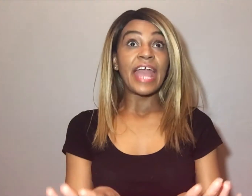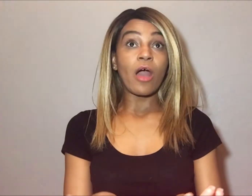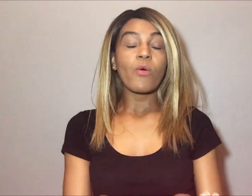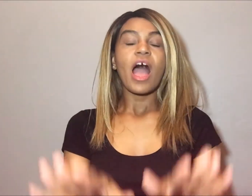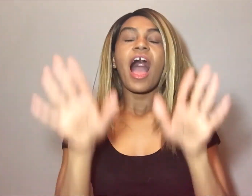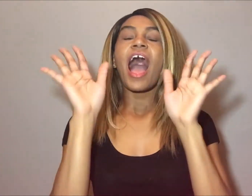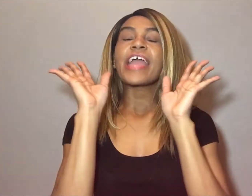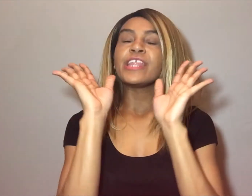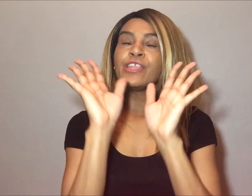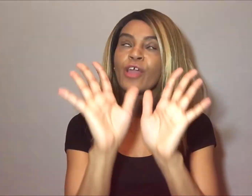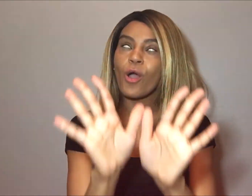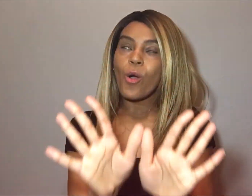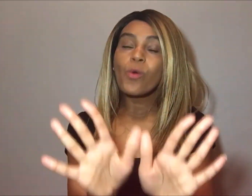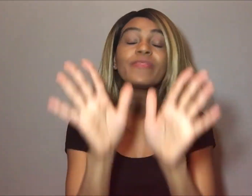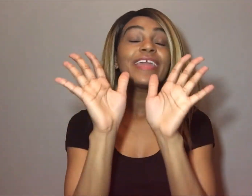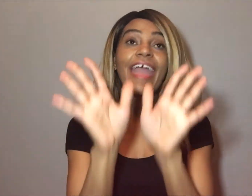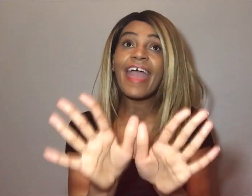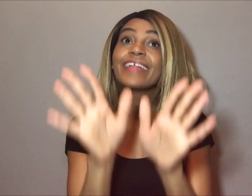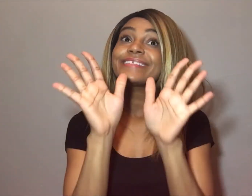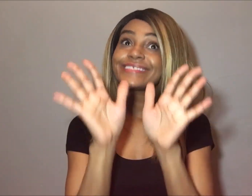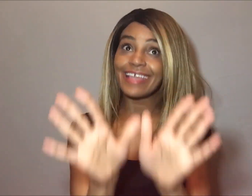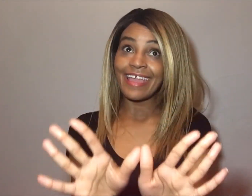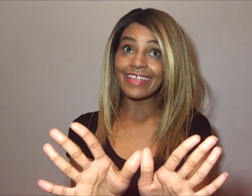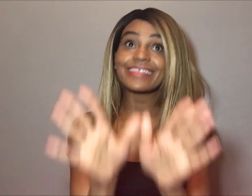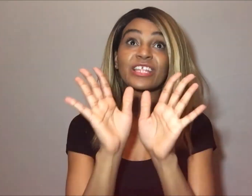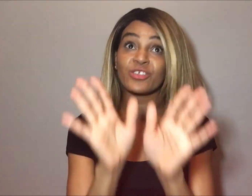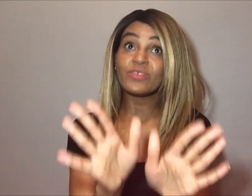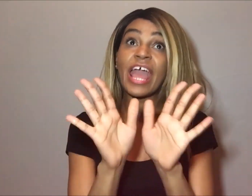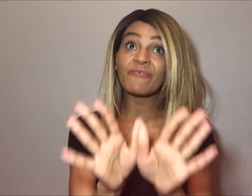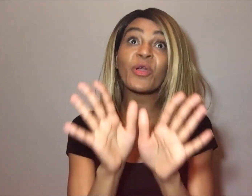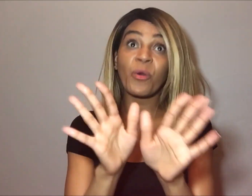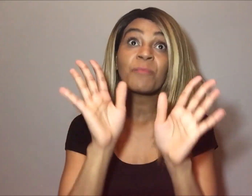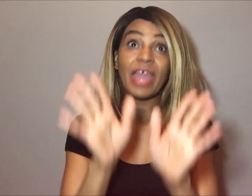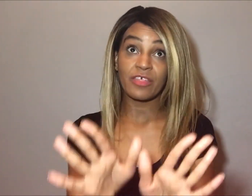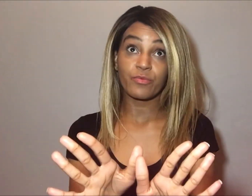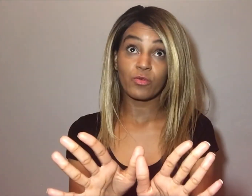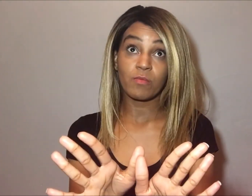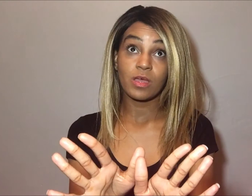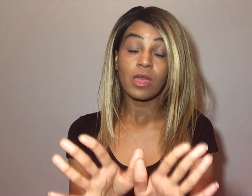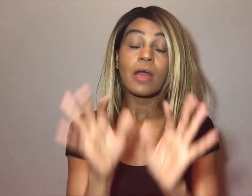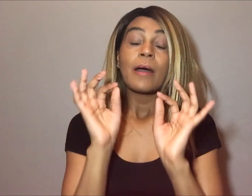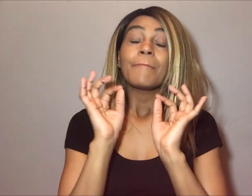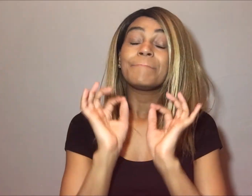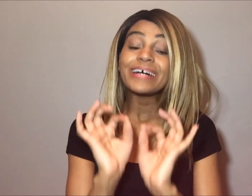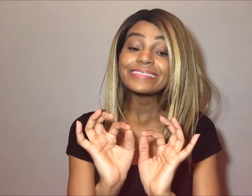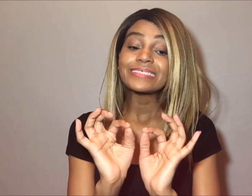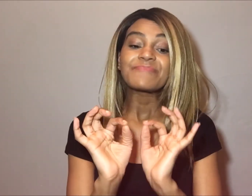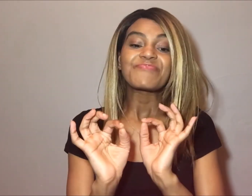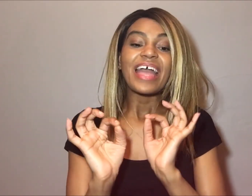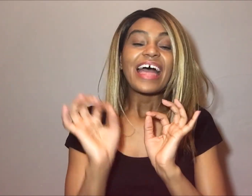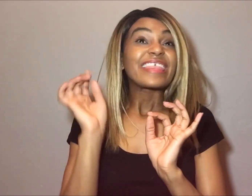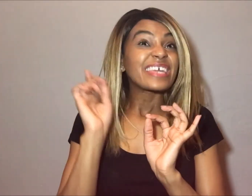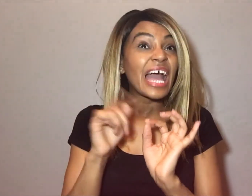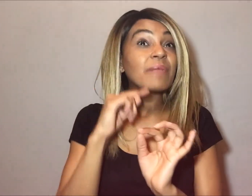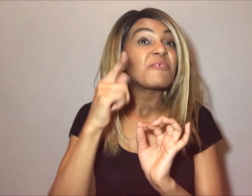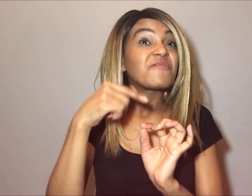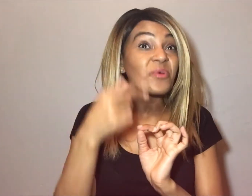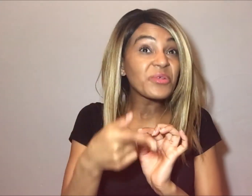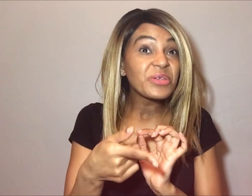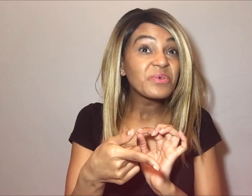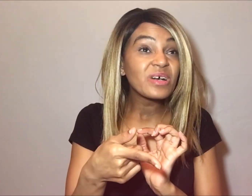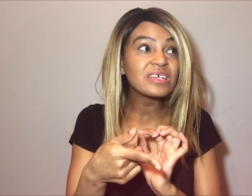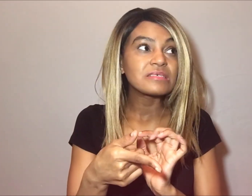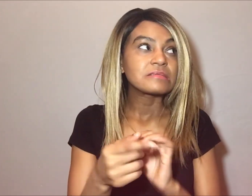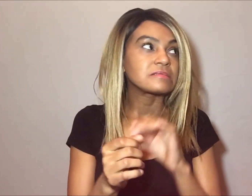Now, I know the ad said that you'd have your own bathroom, but the guy